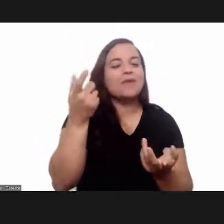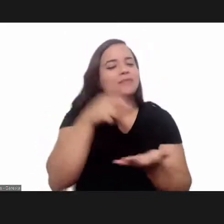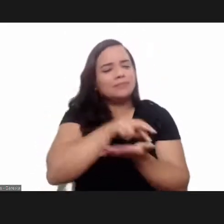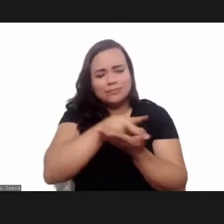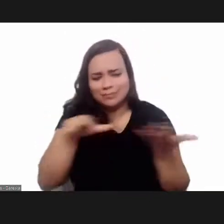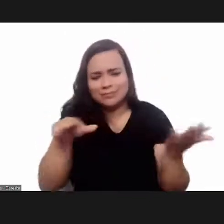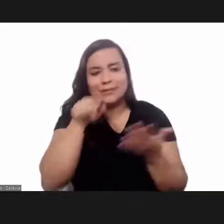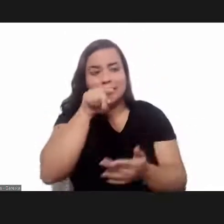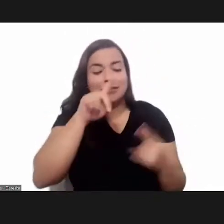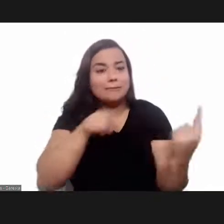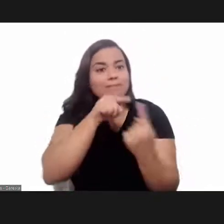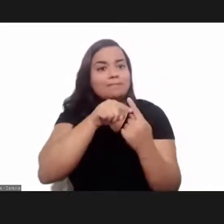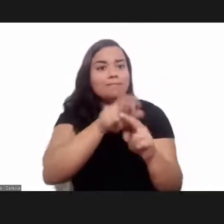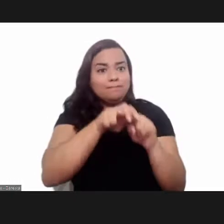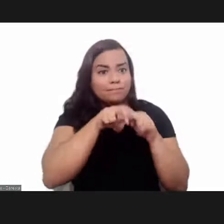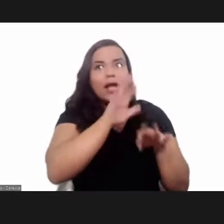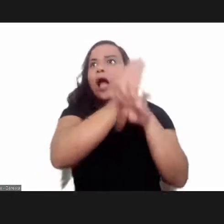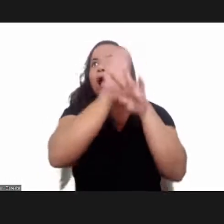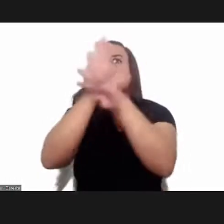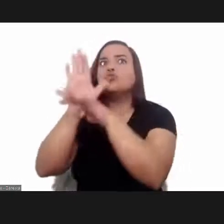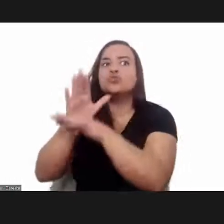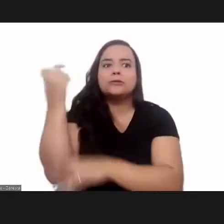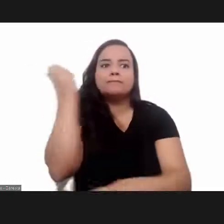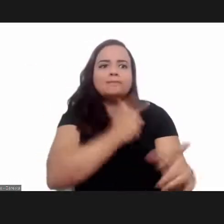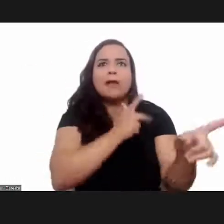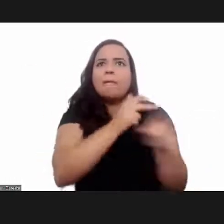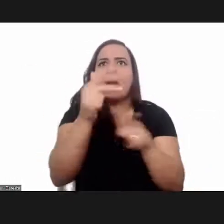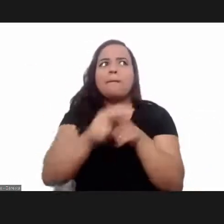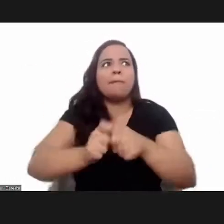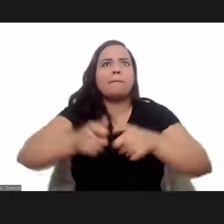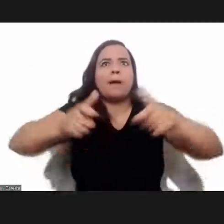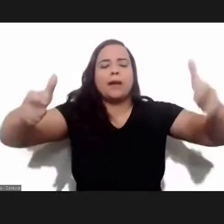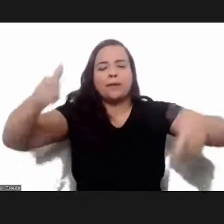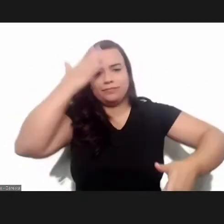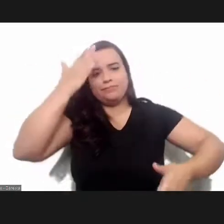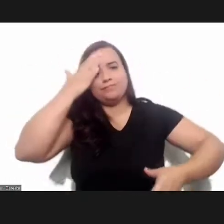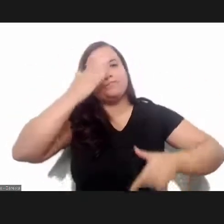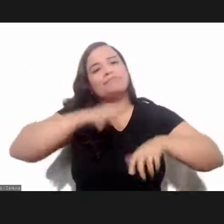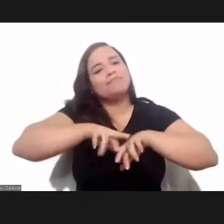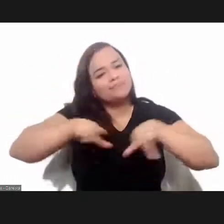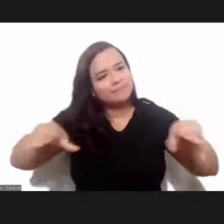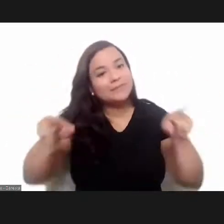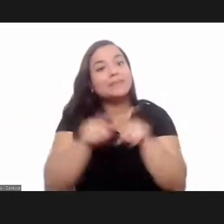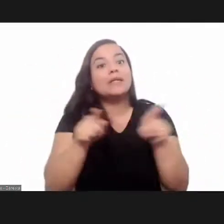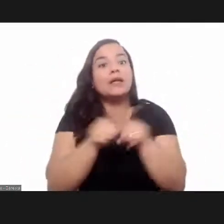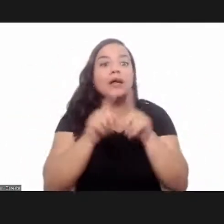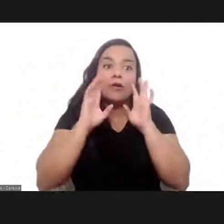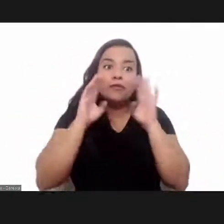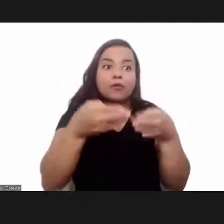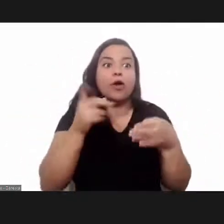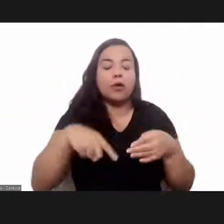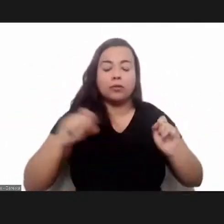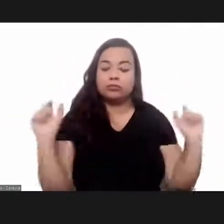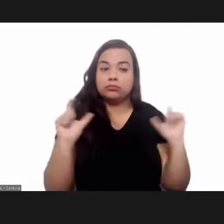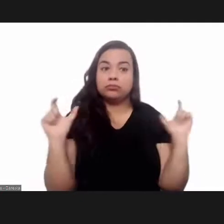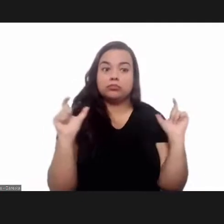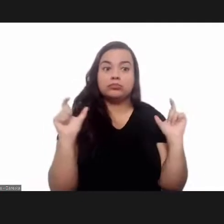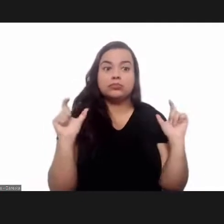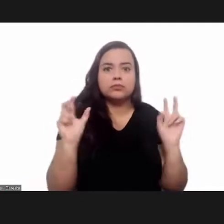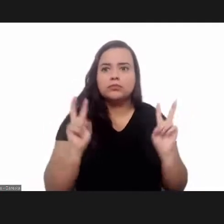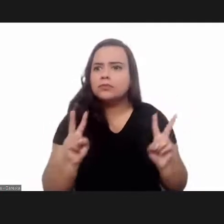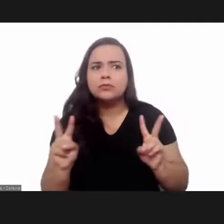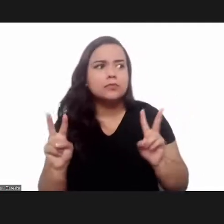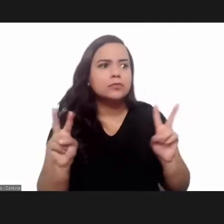increase the reach of this important series in the journal memorias to focus on surveillance